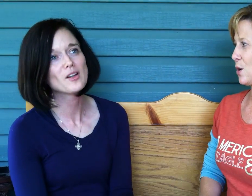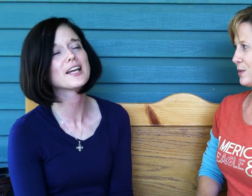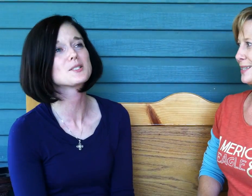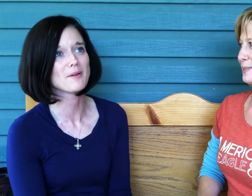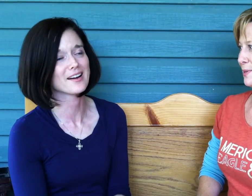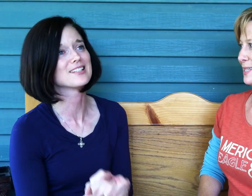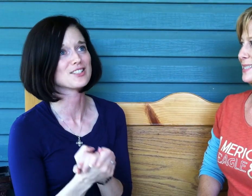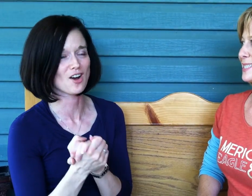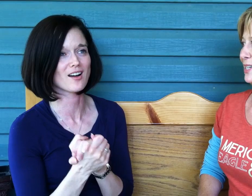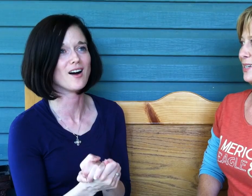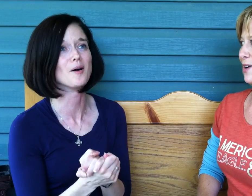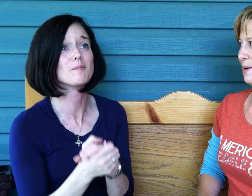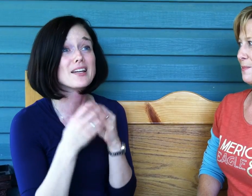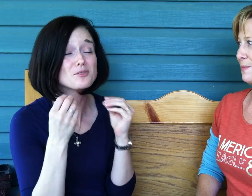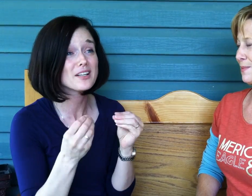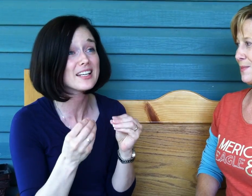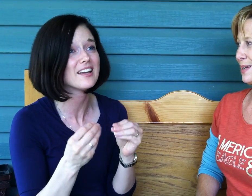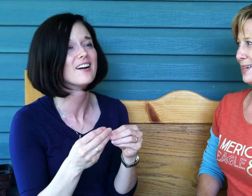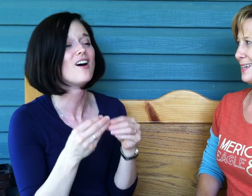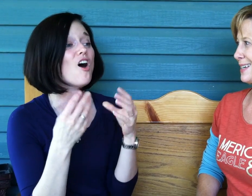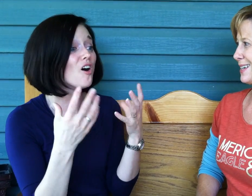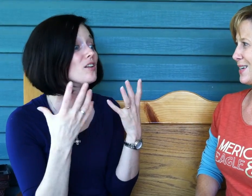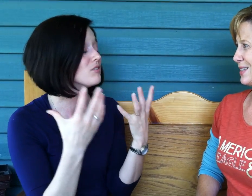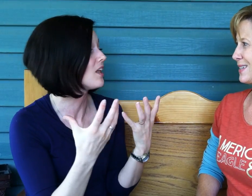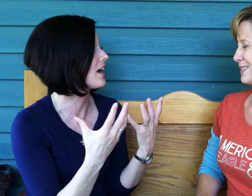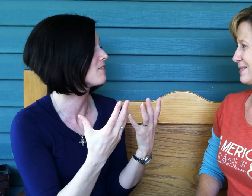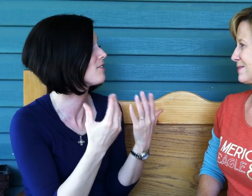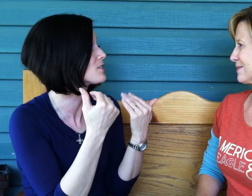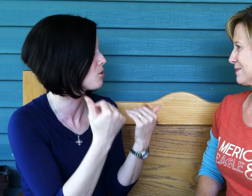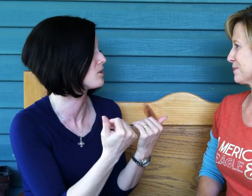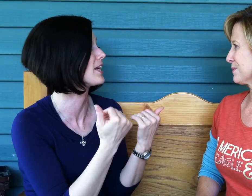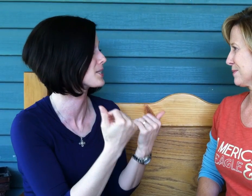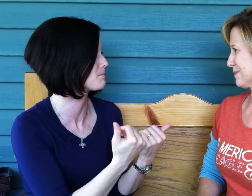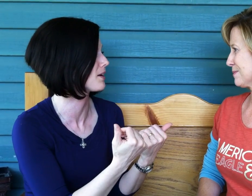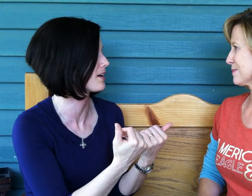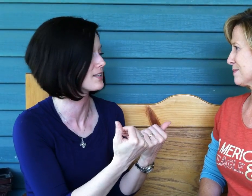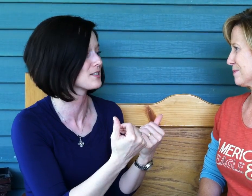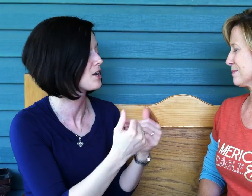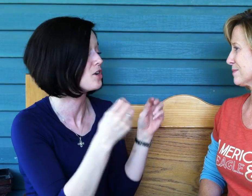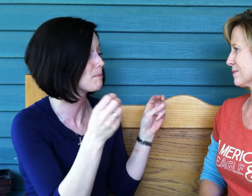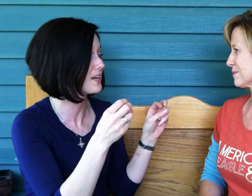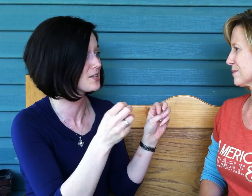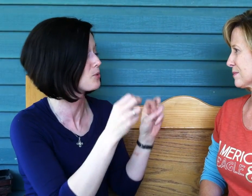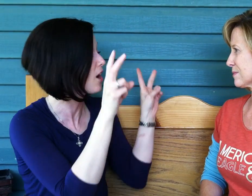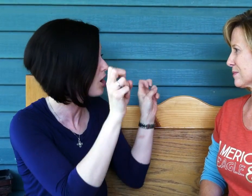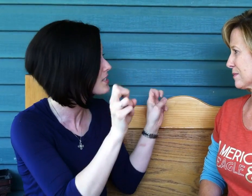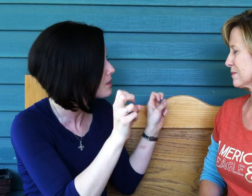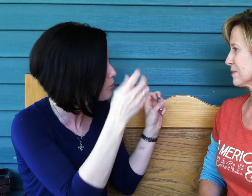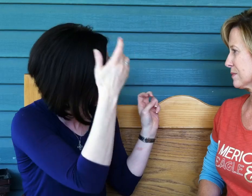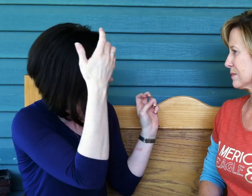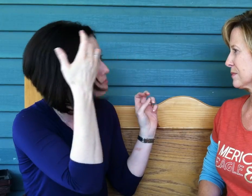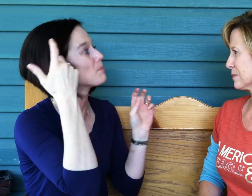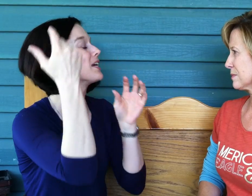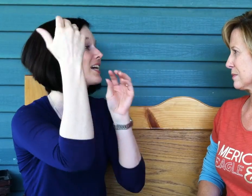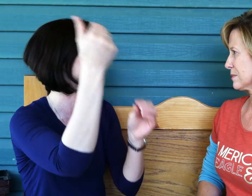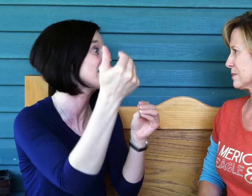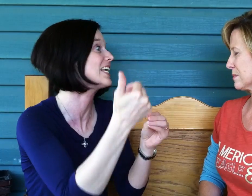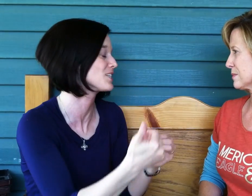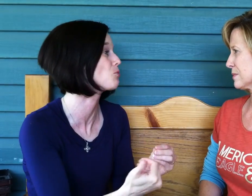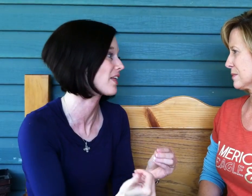aholyexperience.com, because really, all of life is a holy experience. Not because we are somewhere, but because He is with